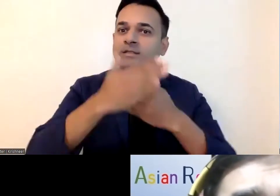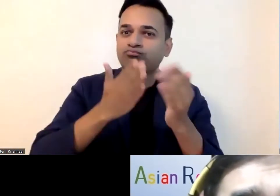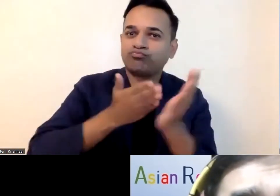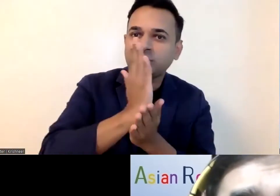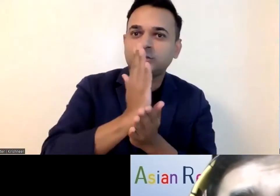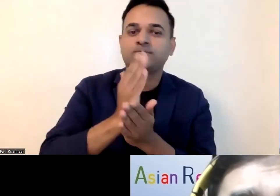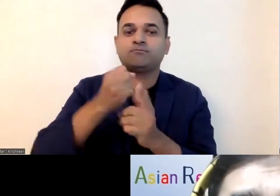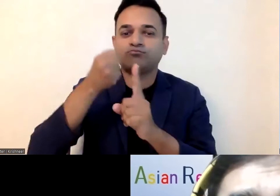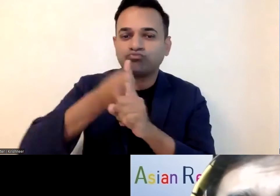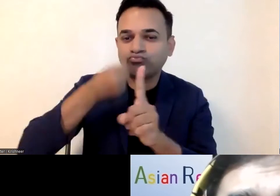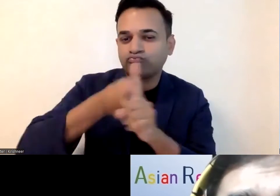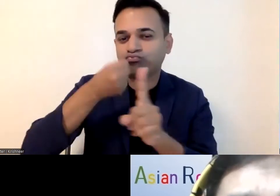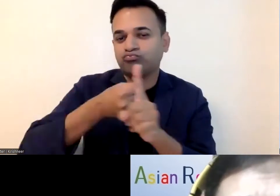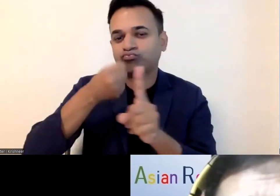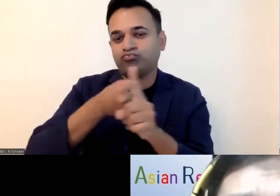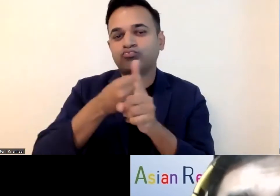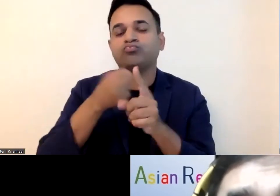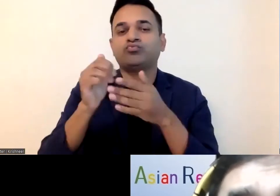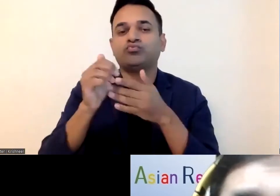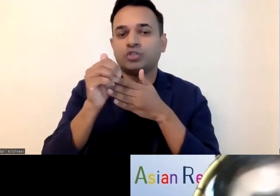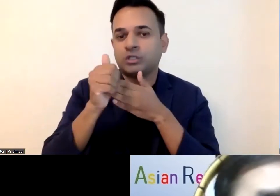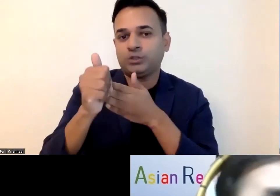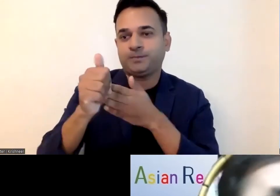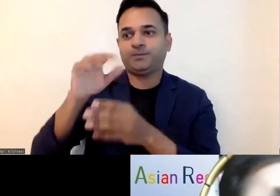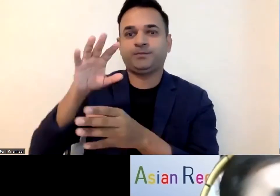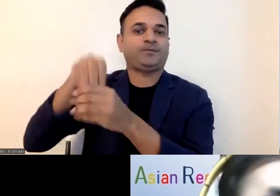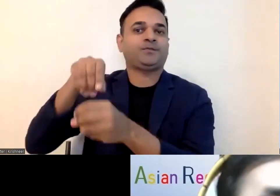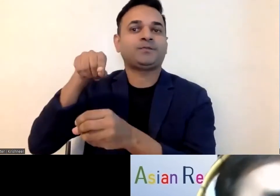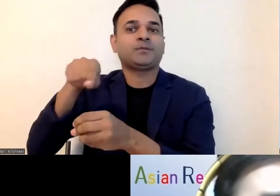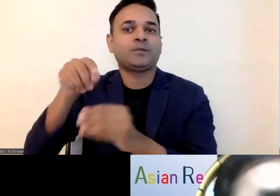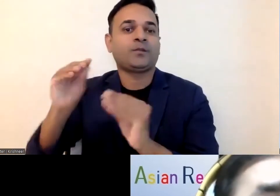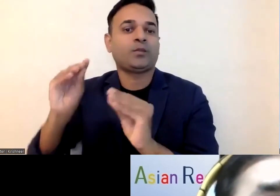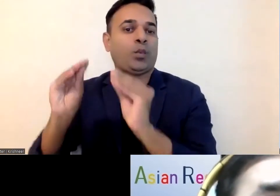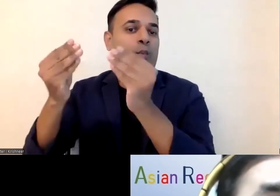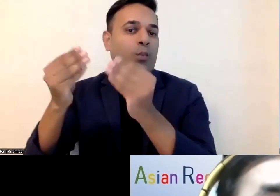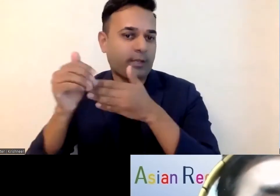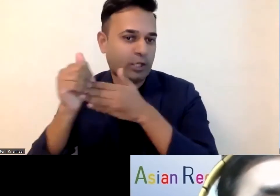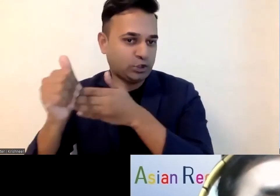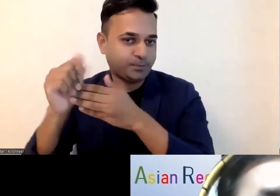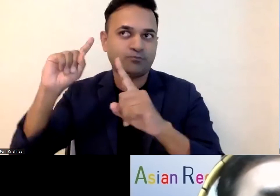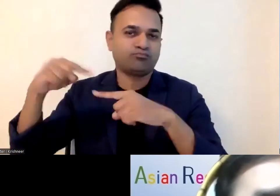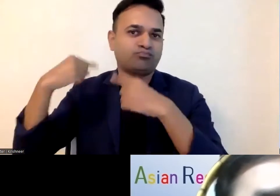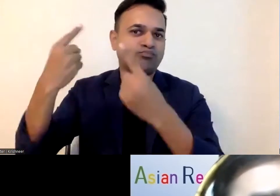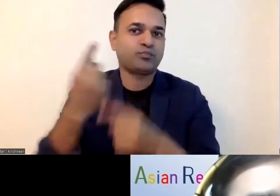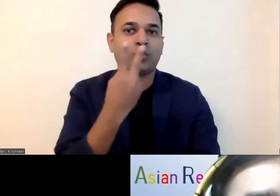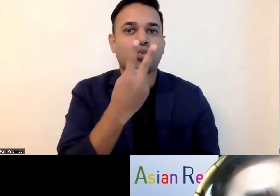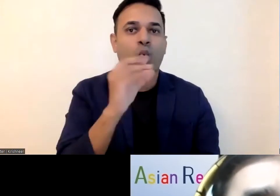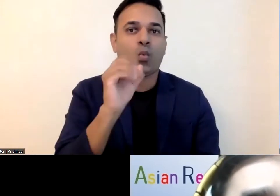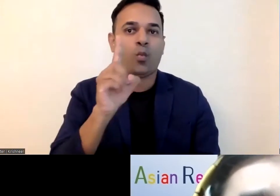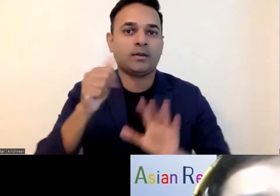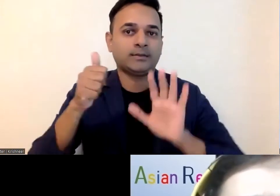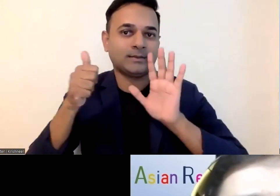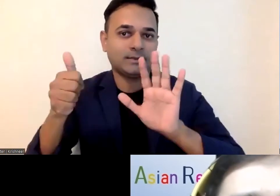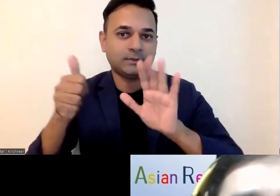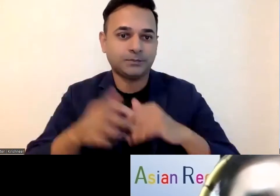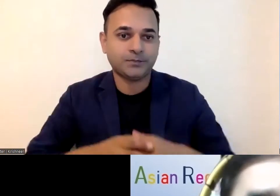includes disability inclusion inclusive uh development uh accessibility uh